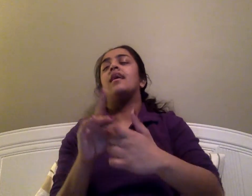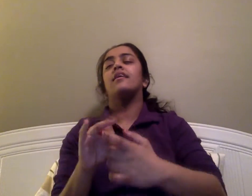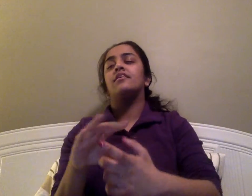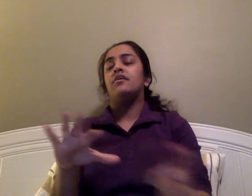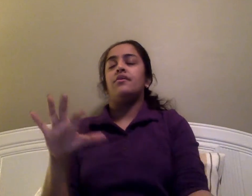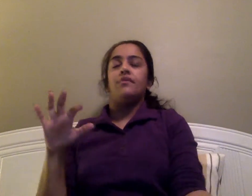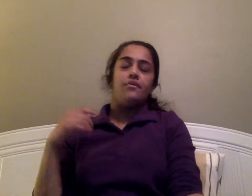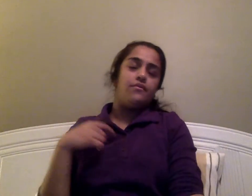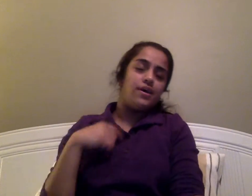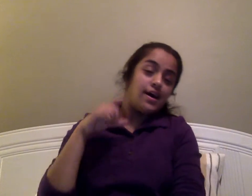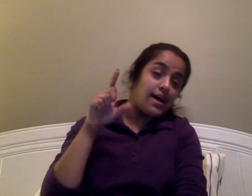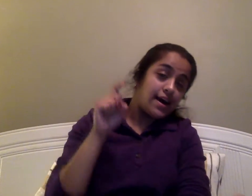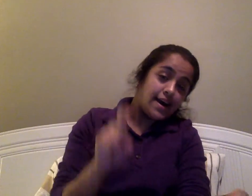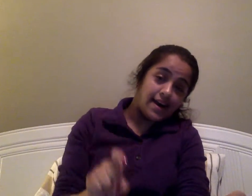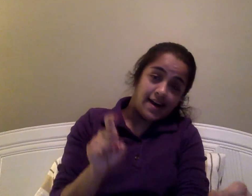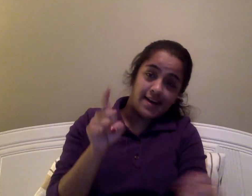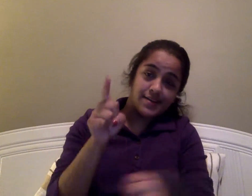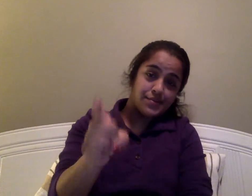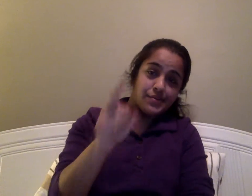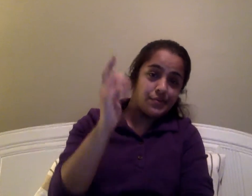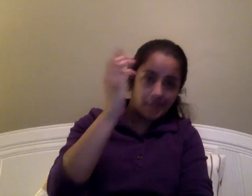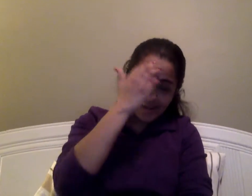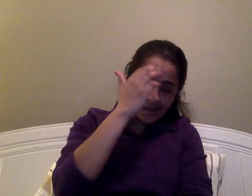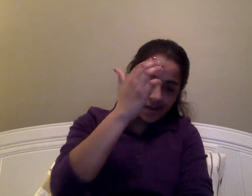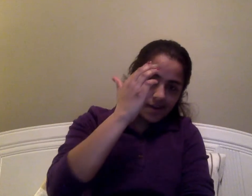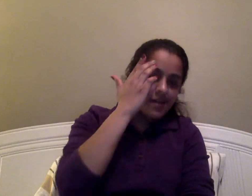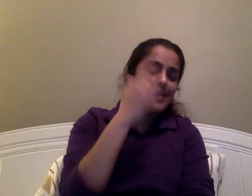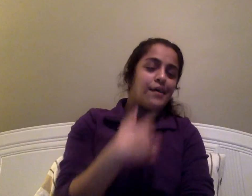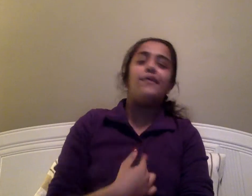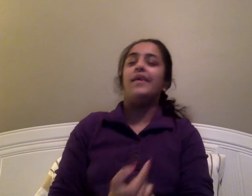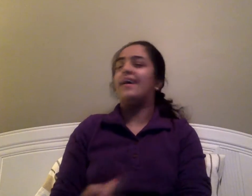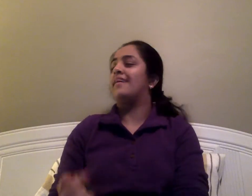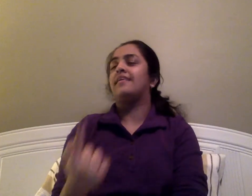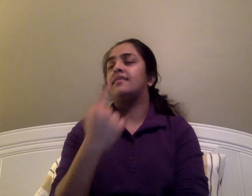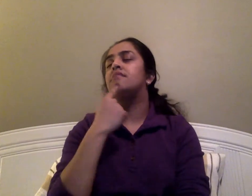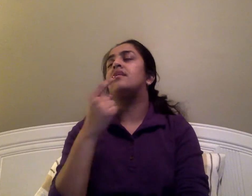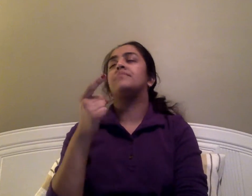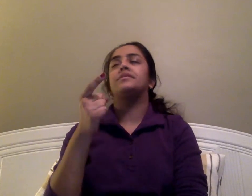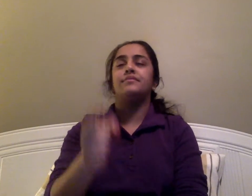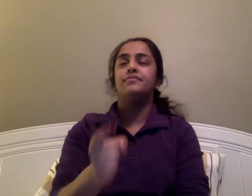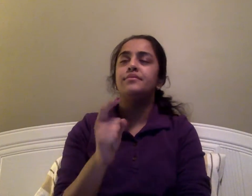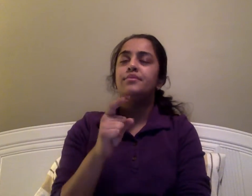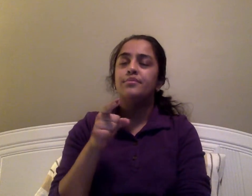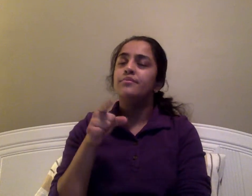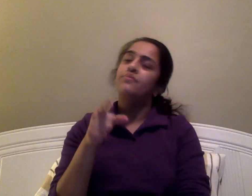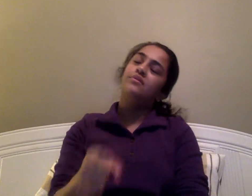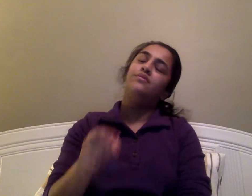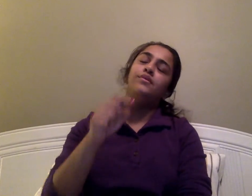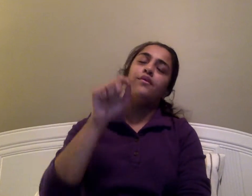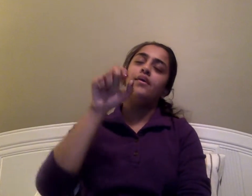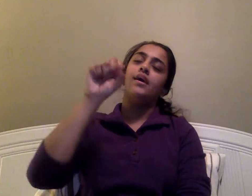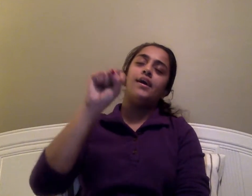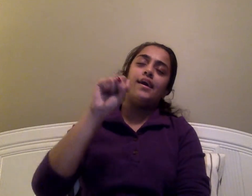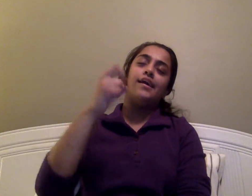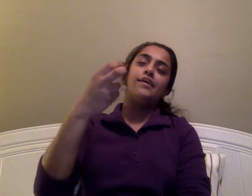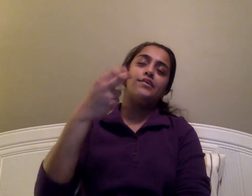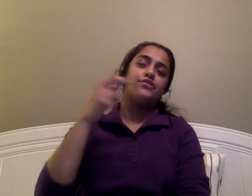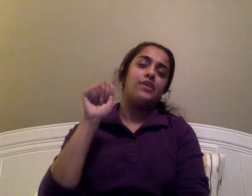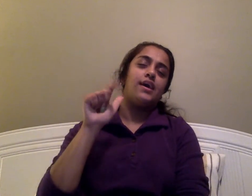go, and I need you to know, I miss you, Sha-la